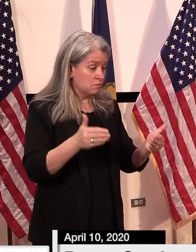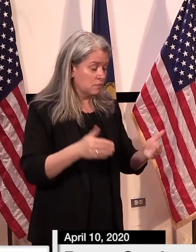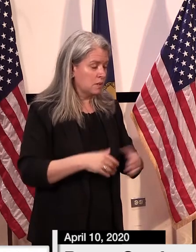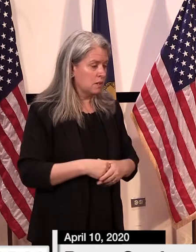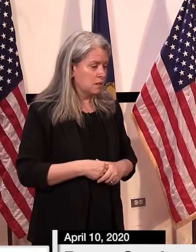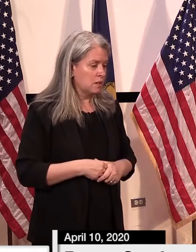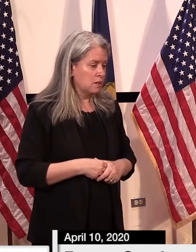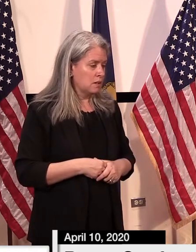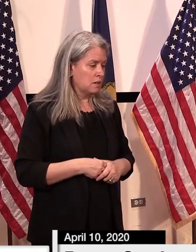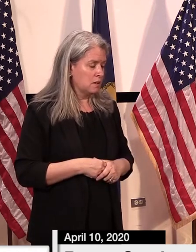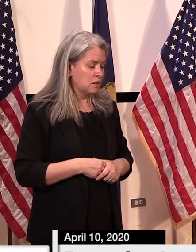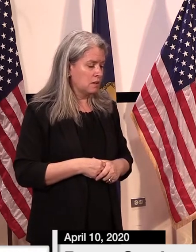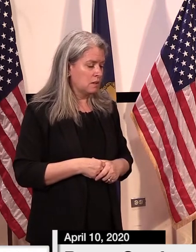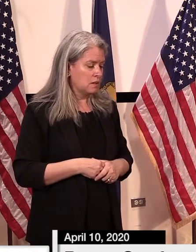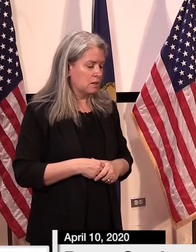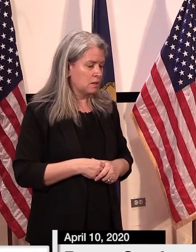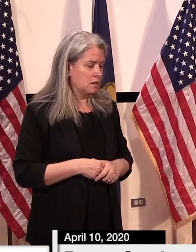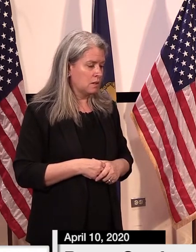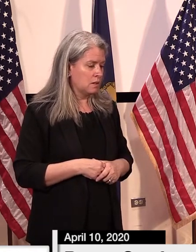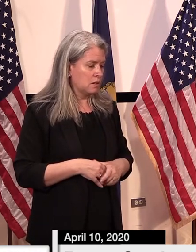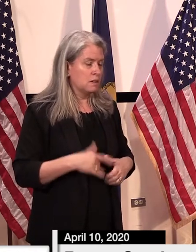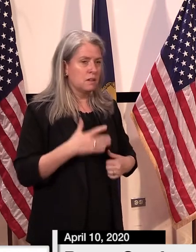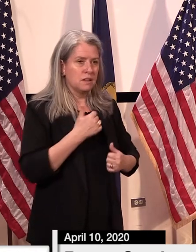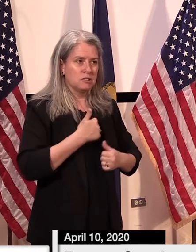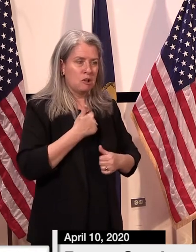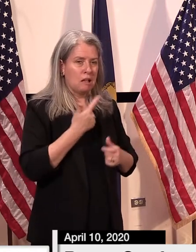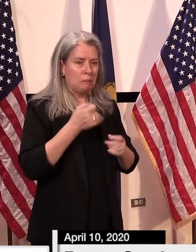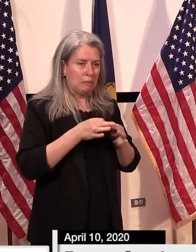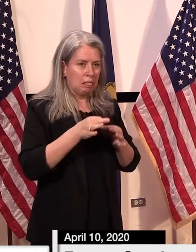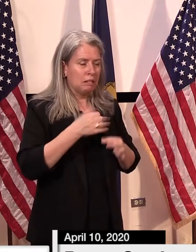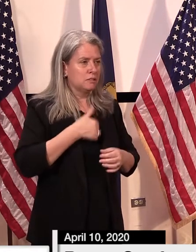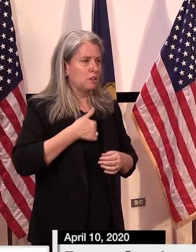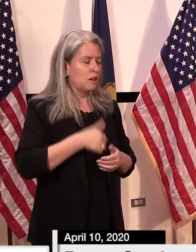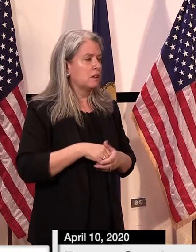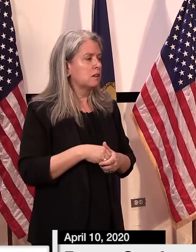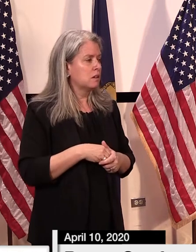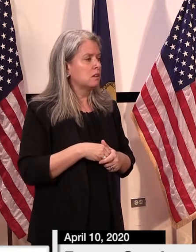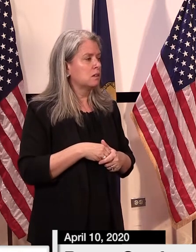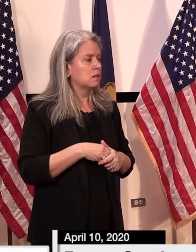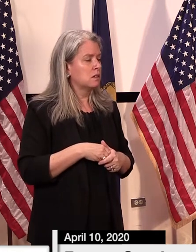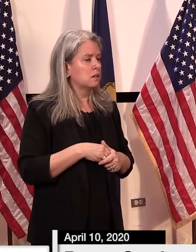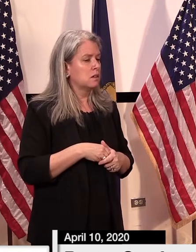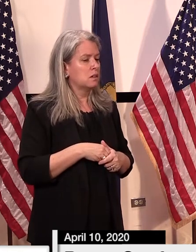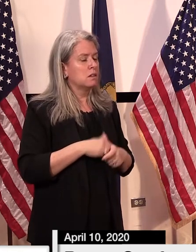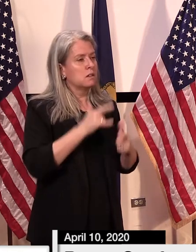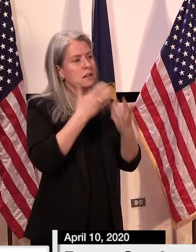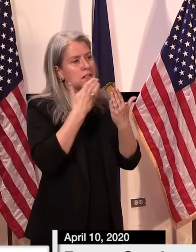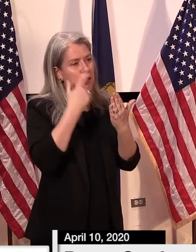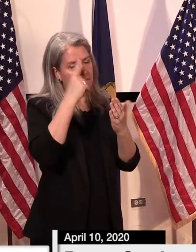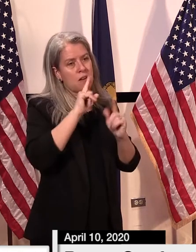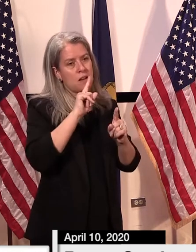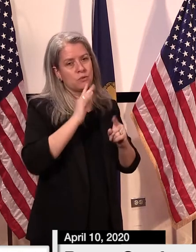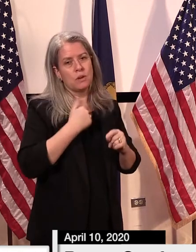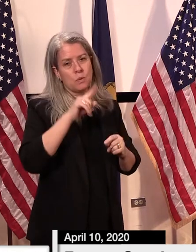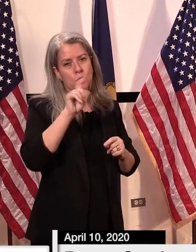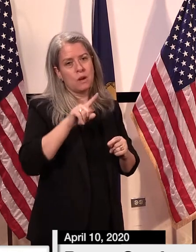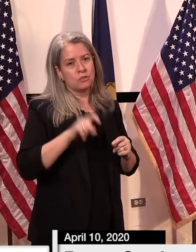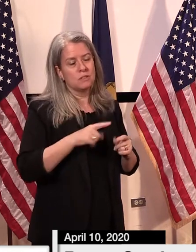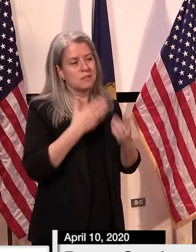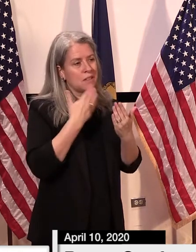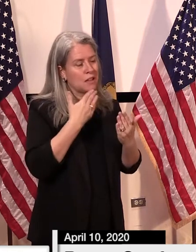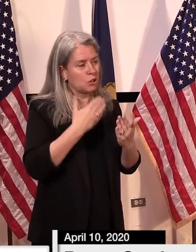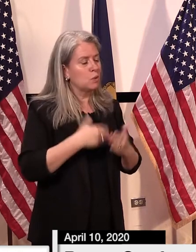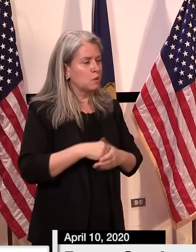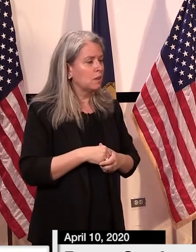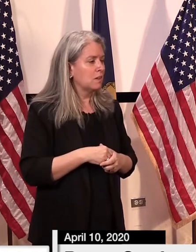aaron okay i'm sorry about that um yeah and thank you for uh taking this time to answer the questions uh yeah